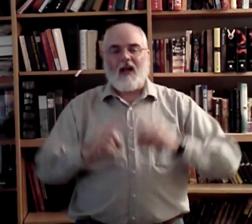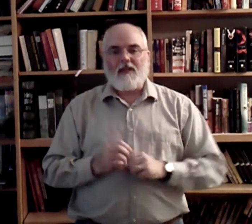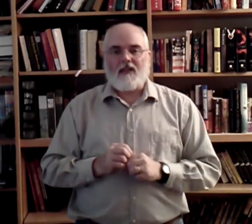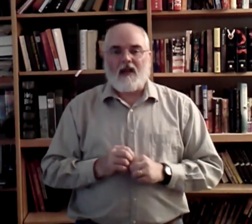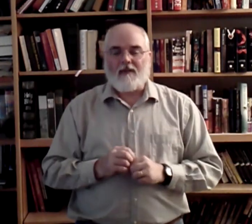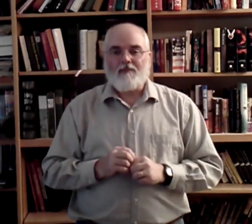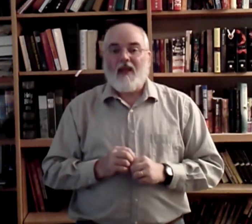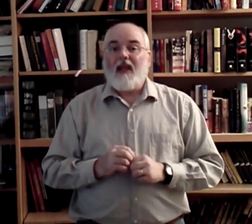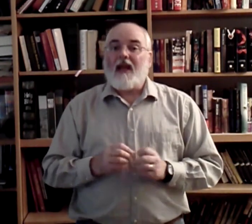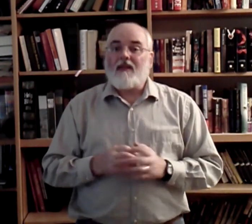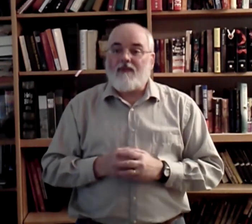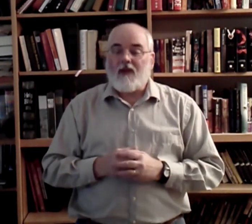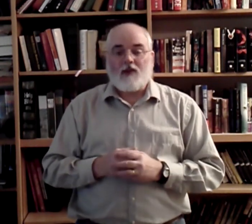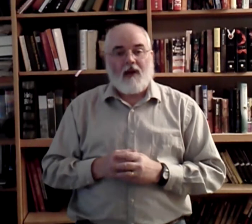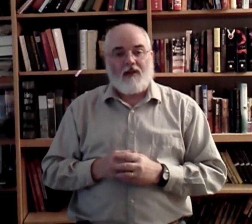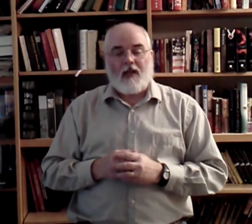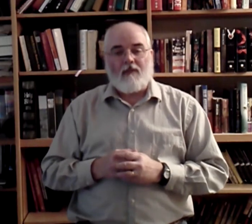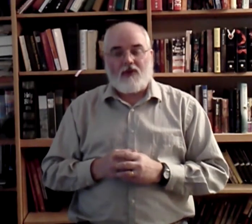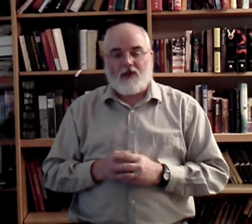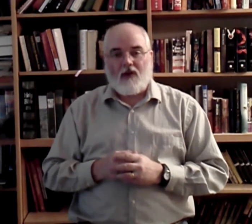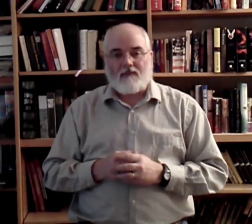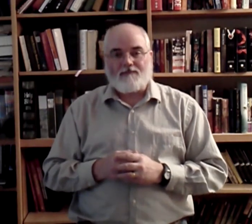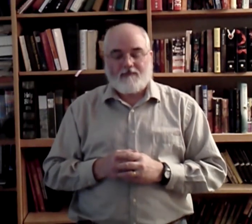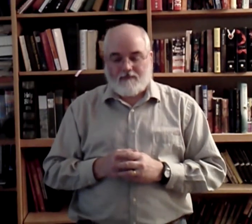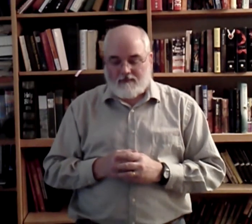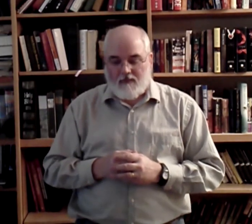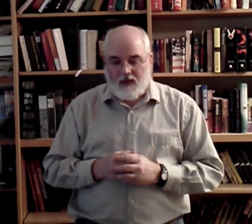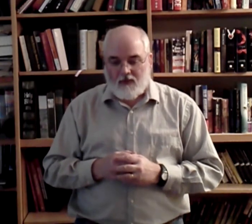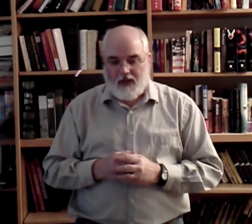I'll be signing. And, then fingerspell the name of your song. Okay?